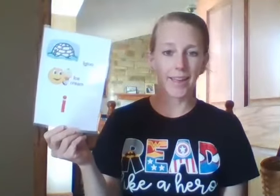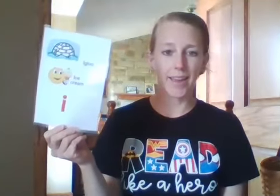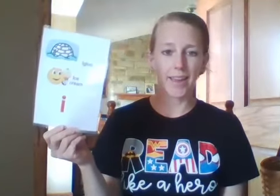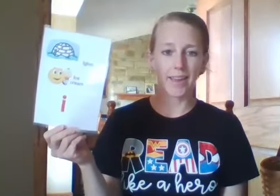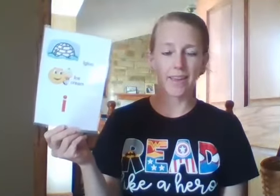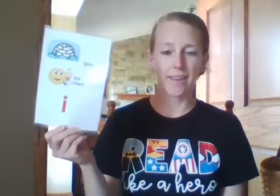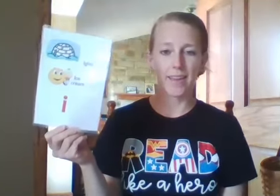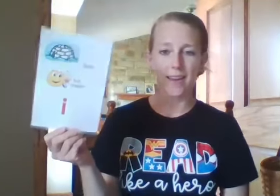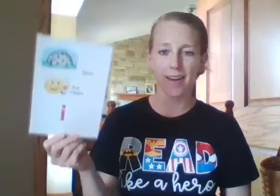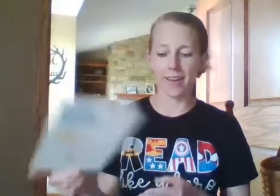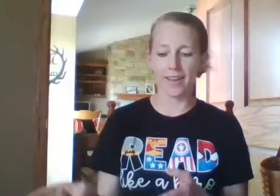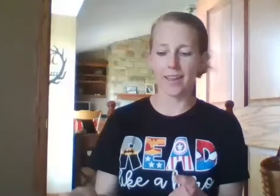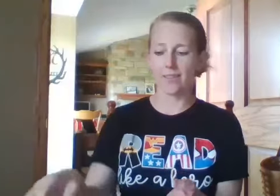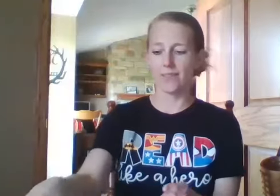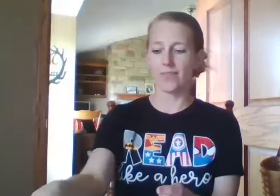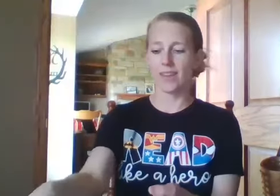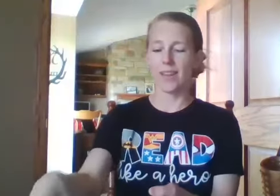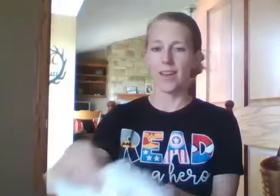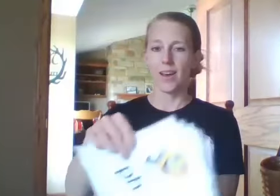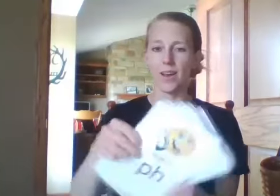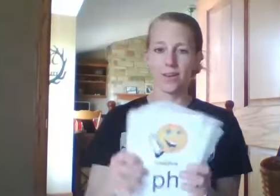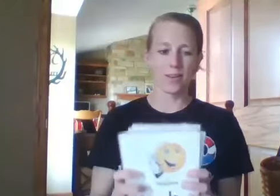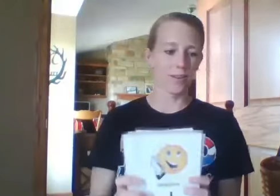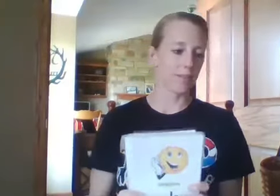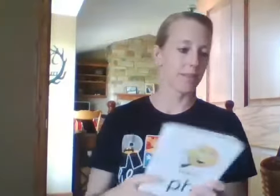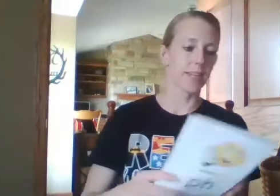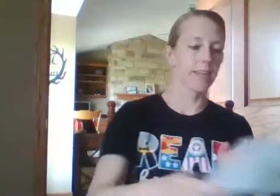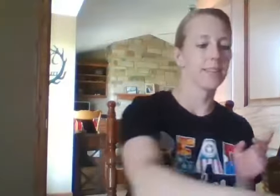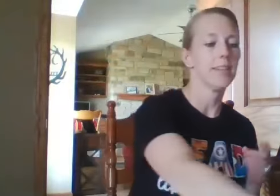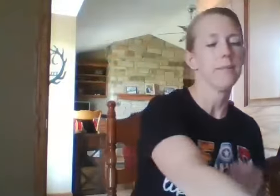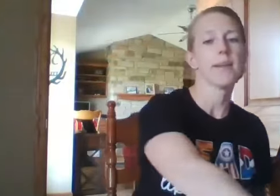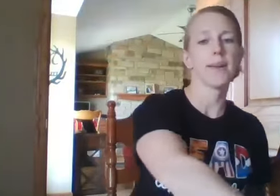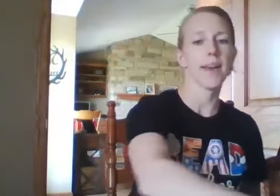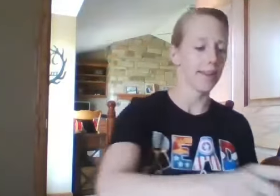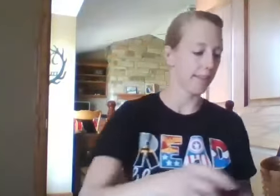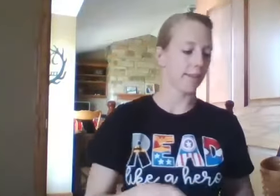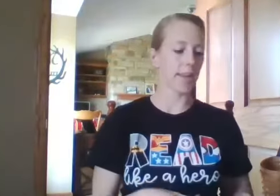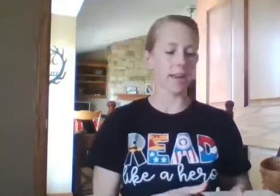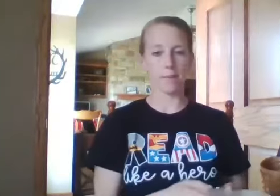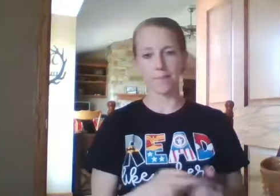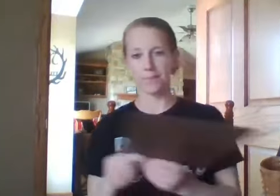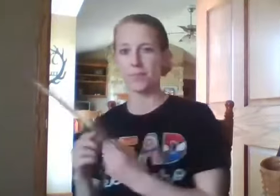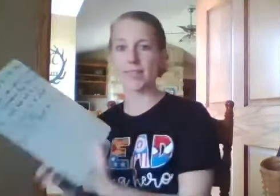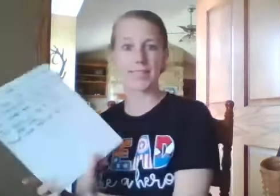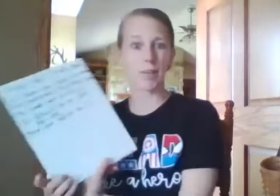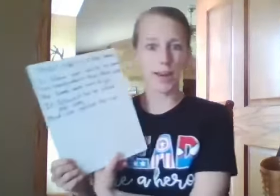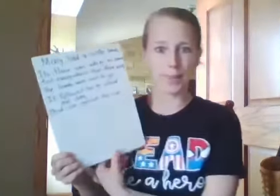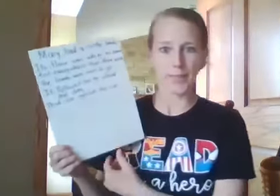E-I. All right, Mary had a little lamb. See what happens